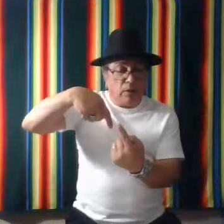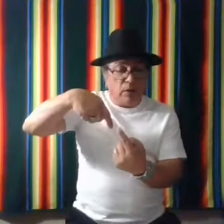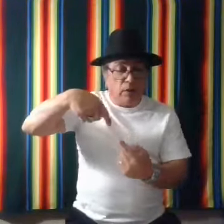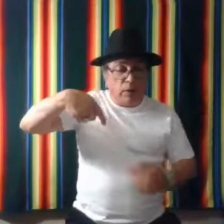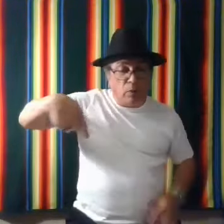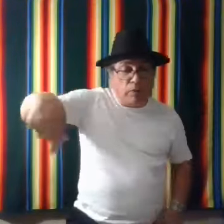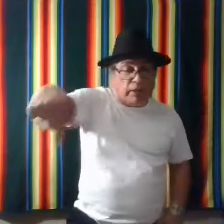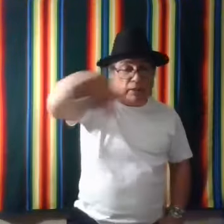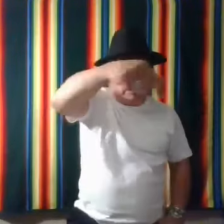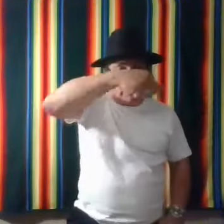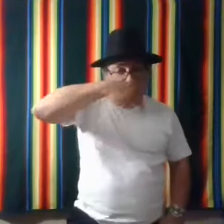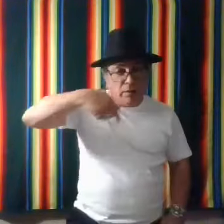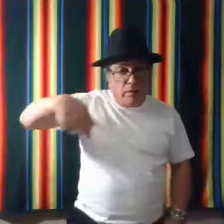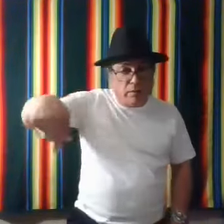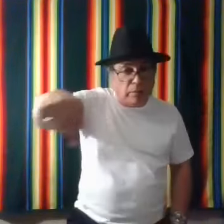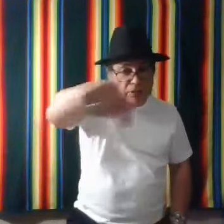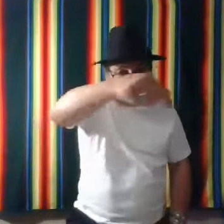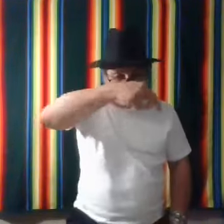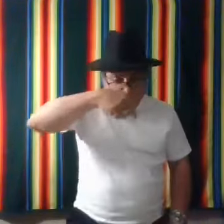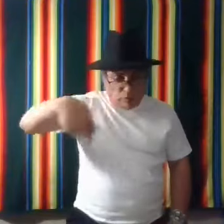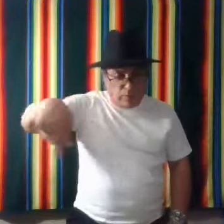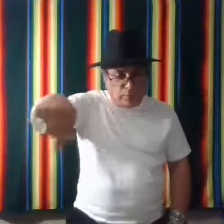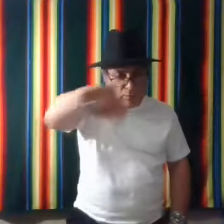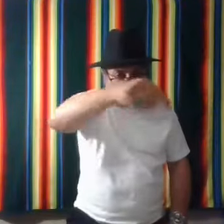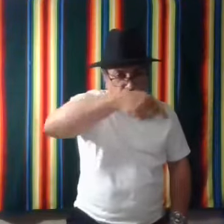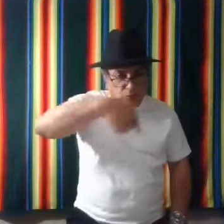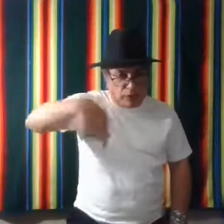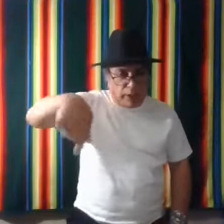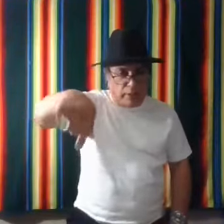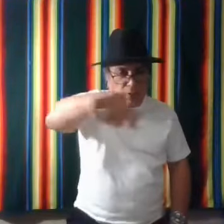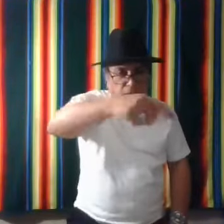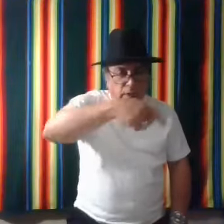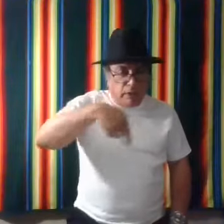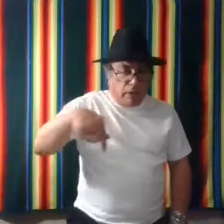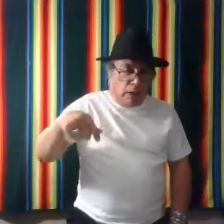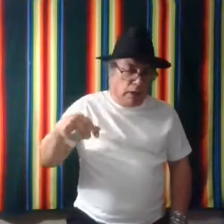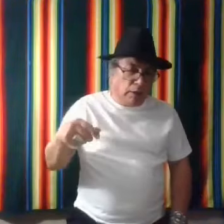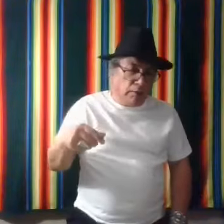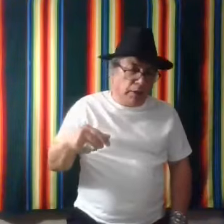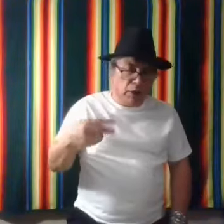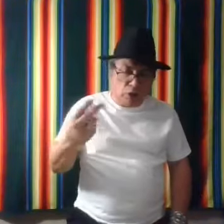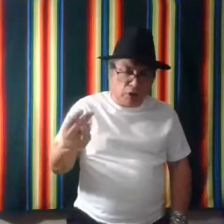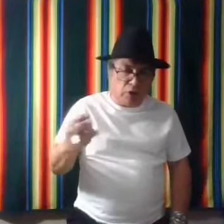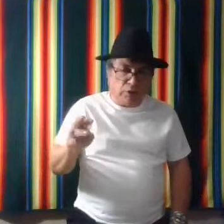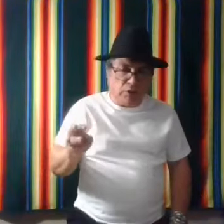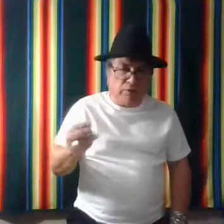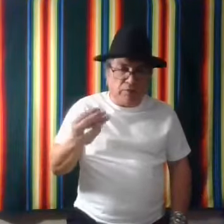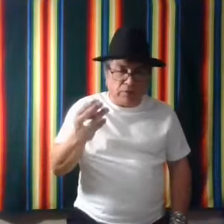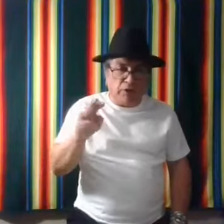Or this. Means a circle. Okay. And then you can use. Fingers.